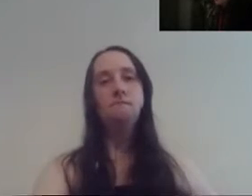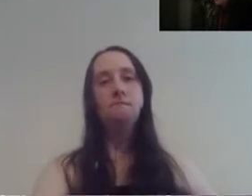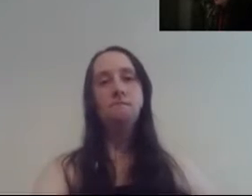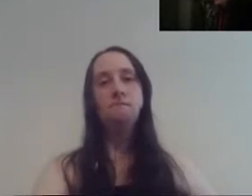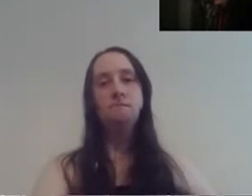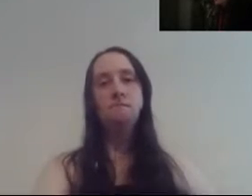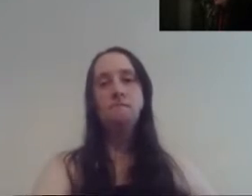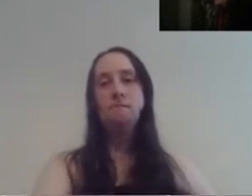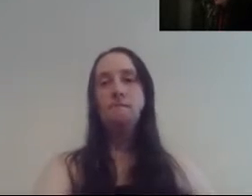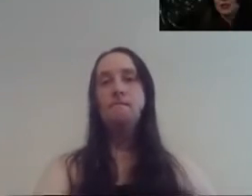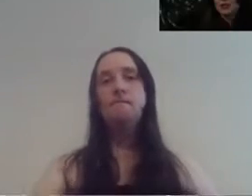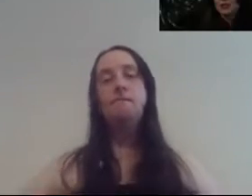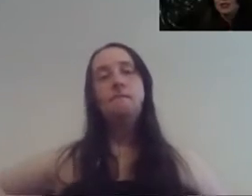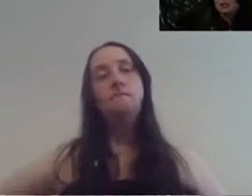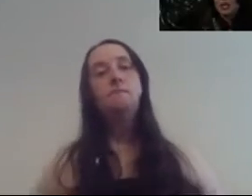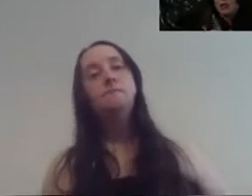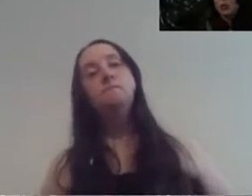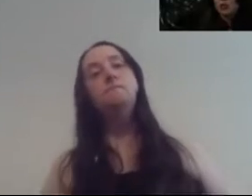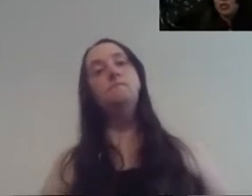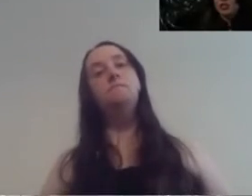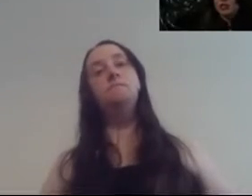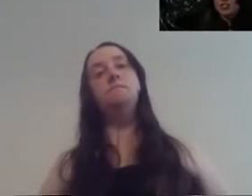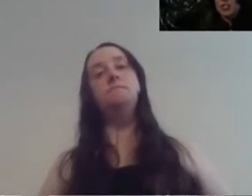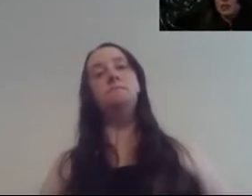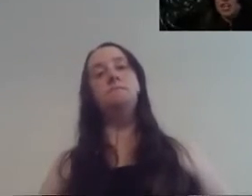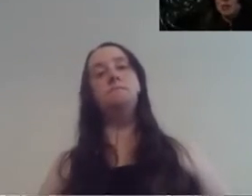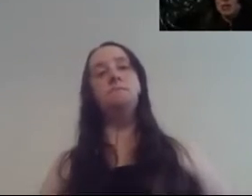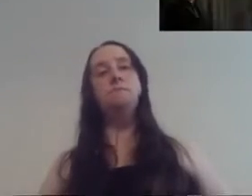me a monster but I won't let you do the same to Emma